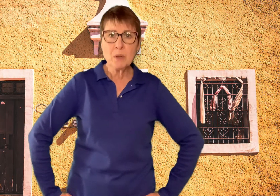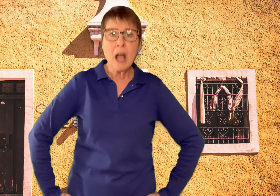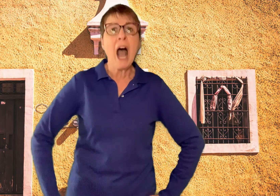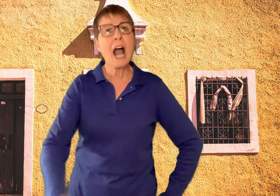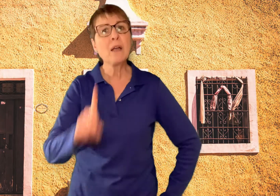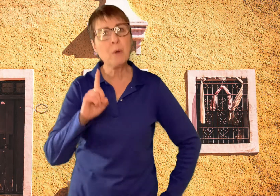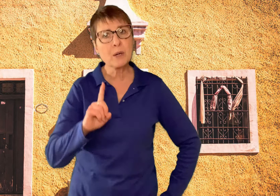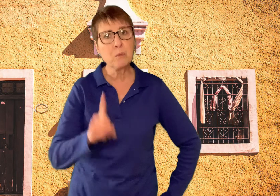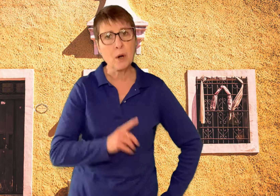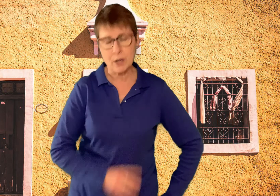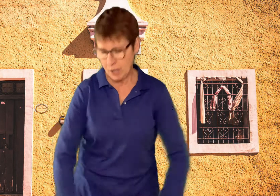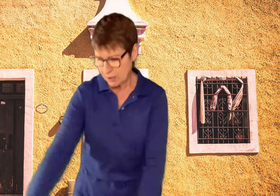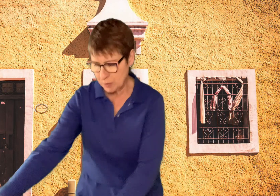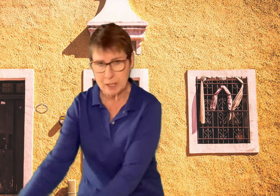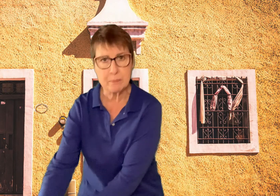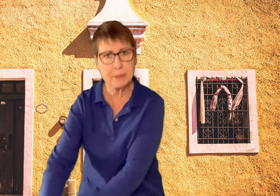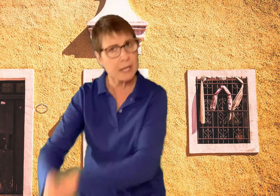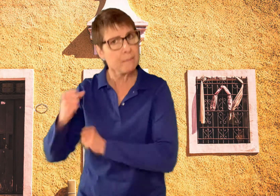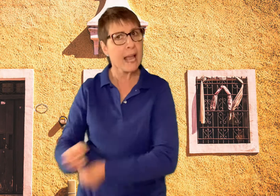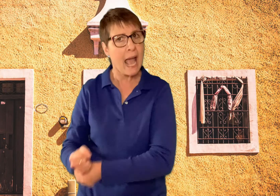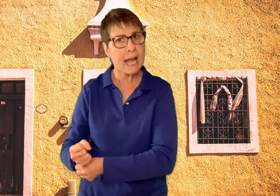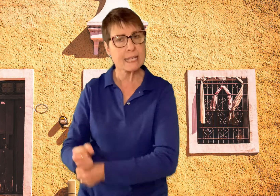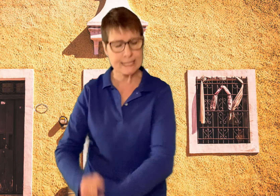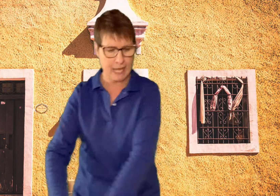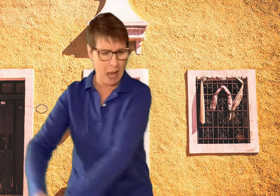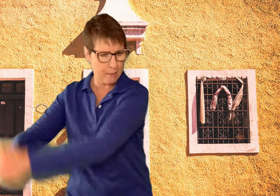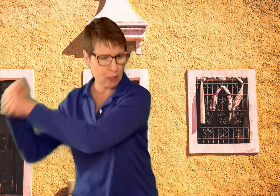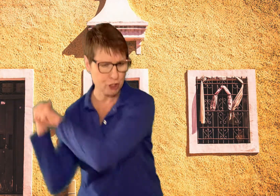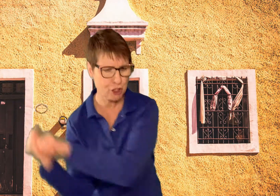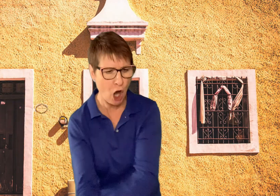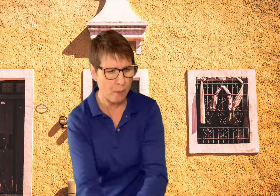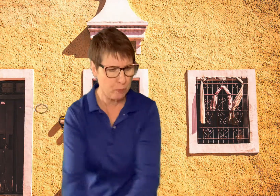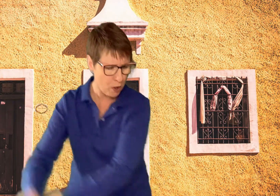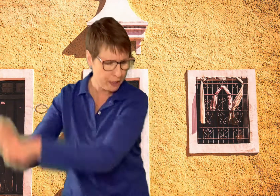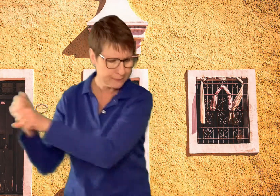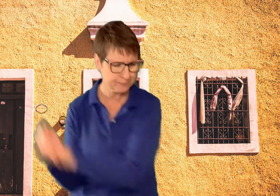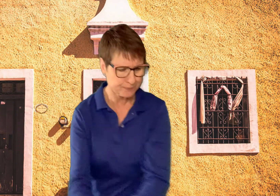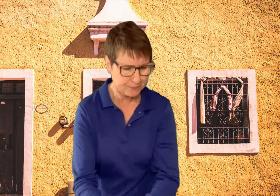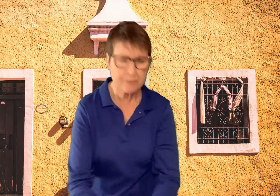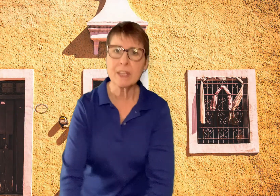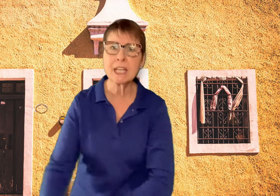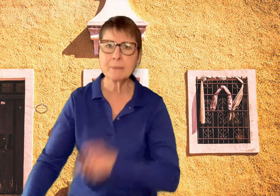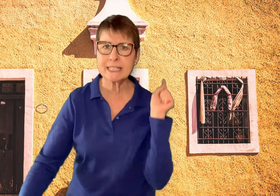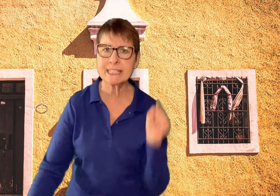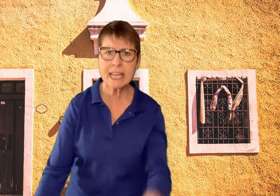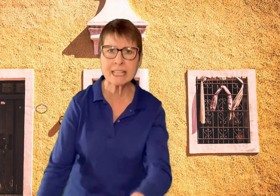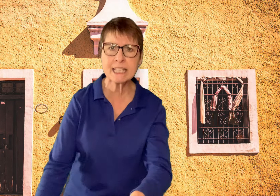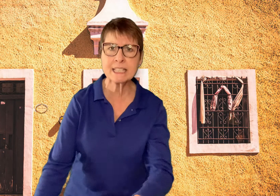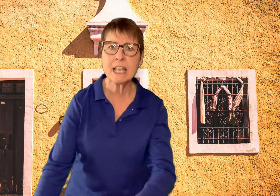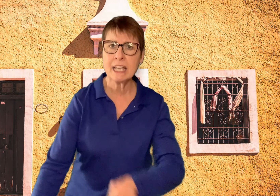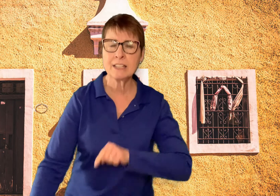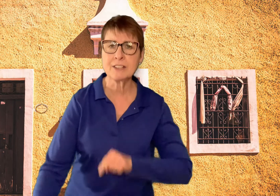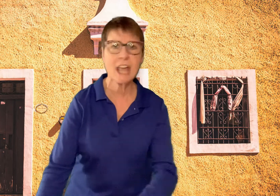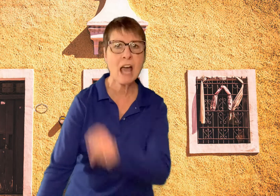I want to work. So I'm going to pick up my axe. I'm going to chop wood. And I'm going to take this into town